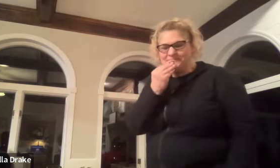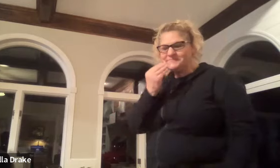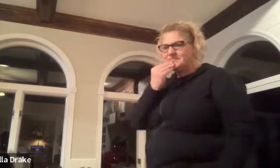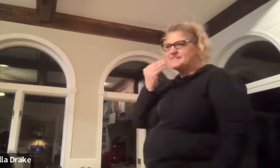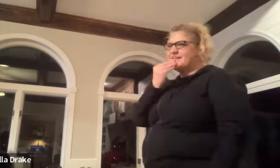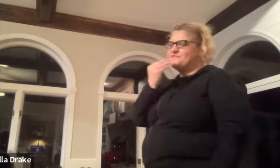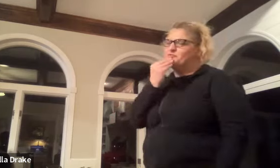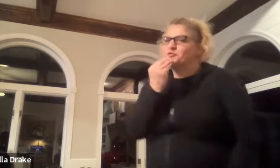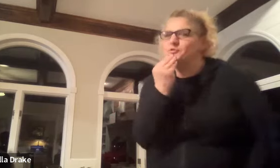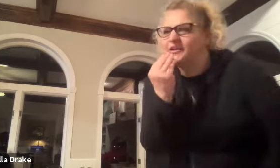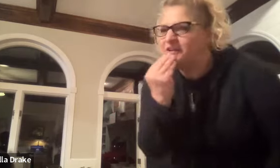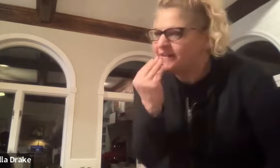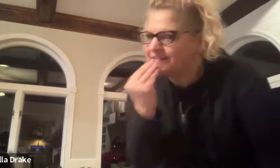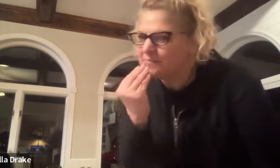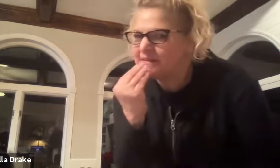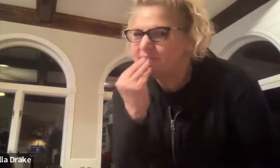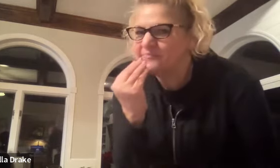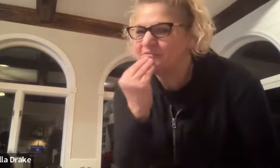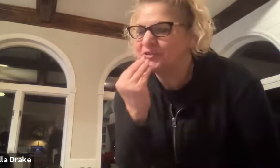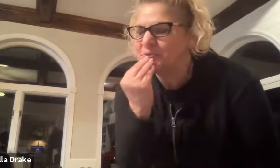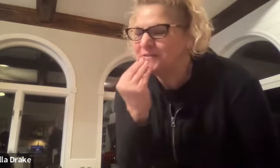this is a sign for food like you're eating something food